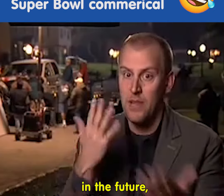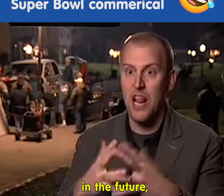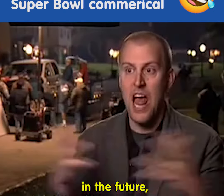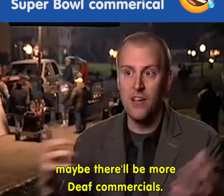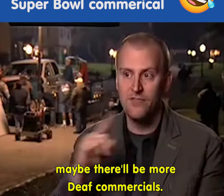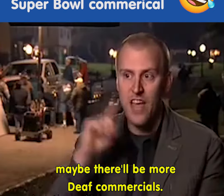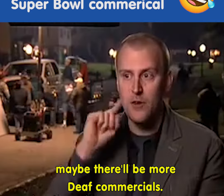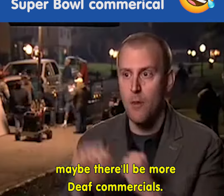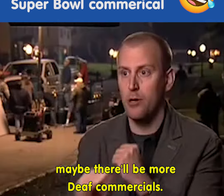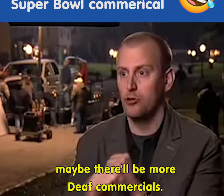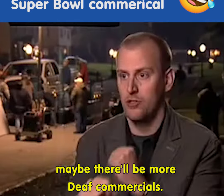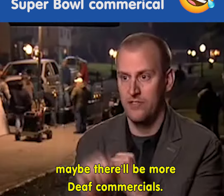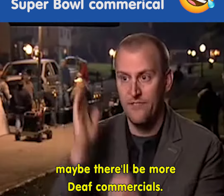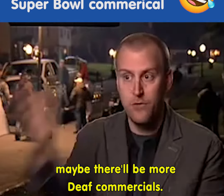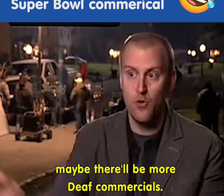in the future maybe there'll be more deaf commercials.